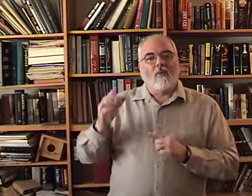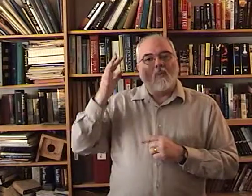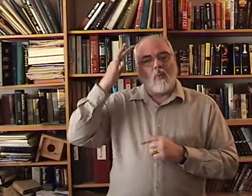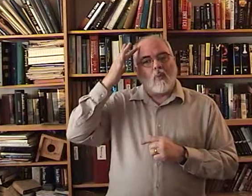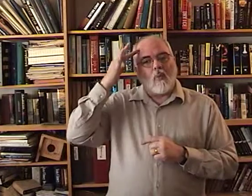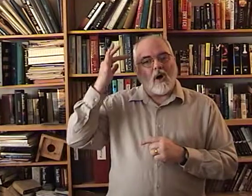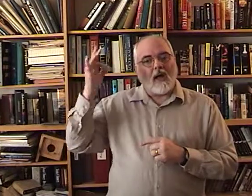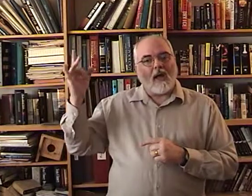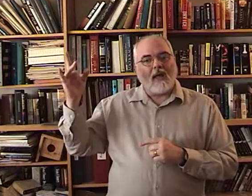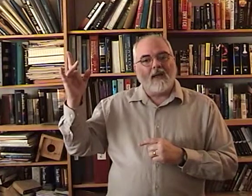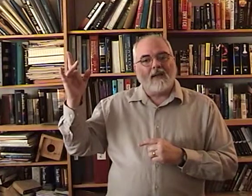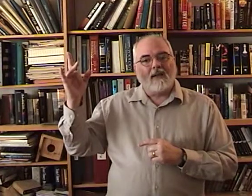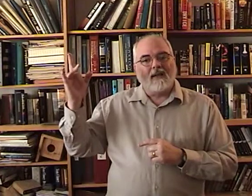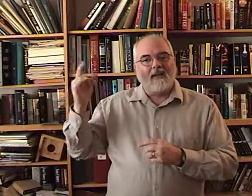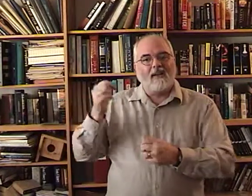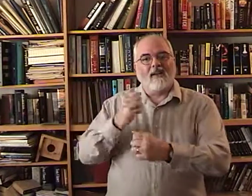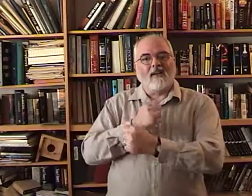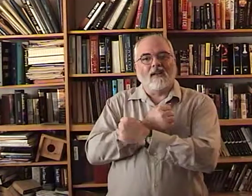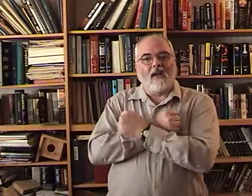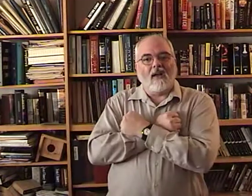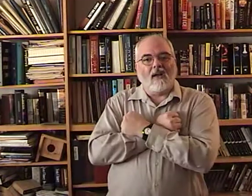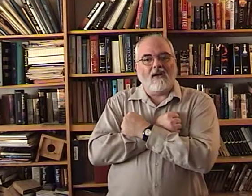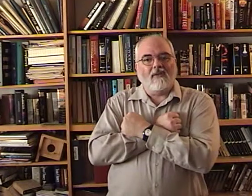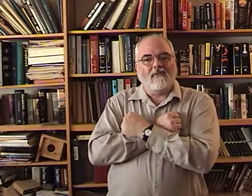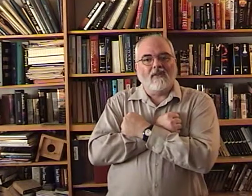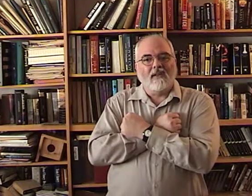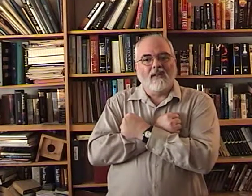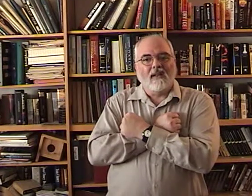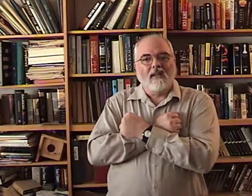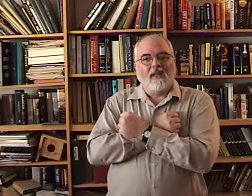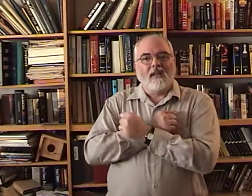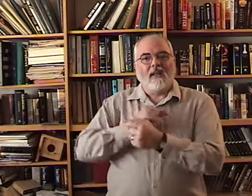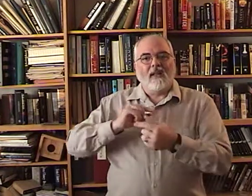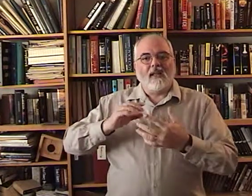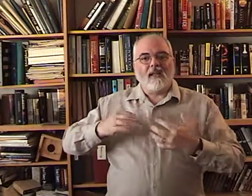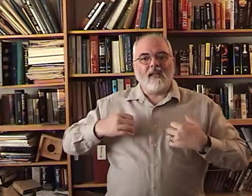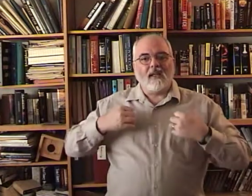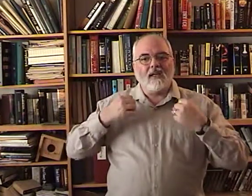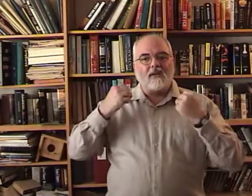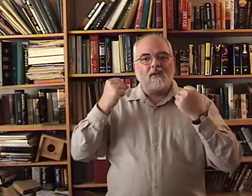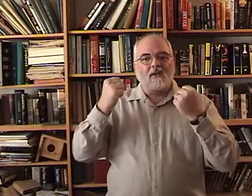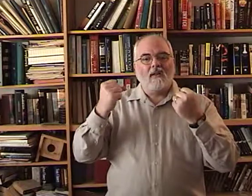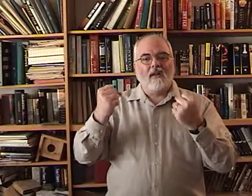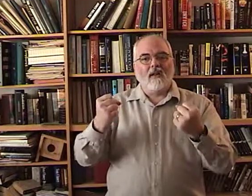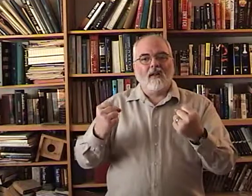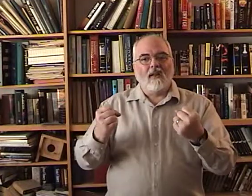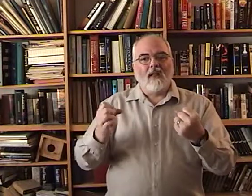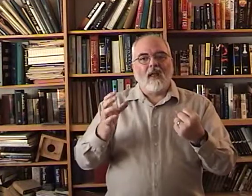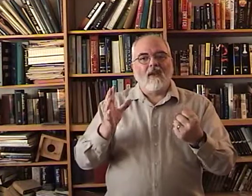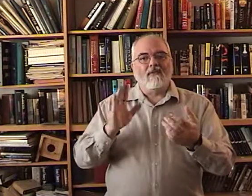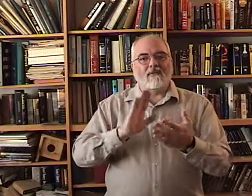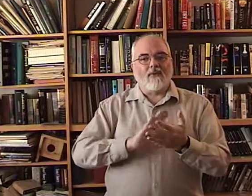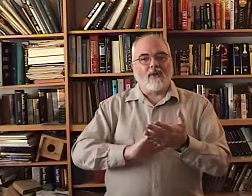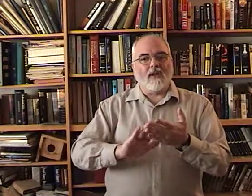Why? Love, heal, forgive.